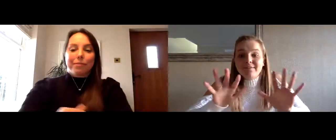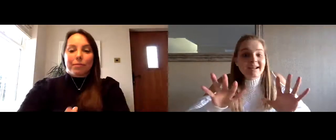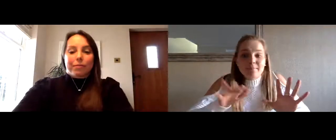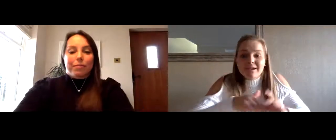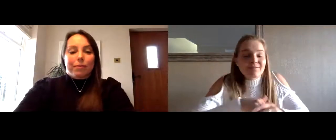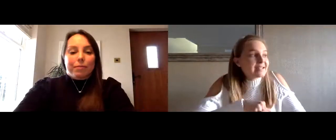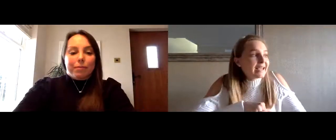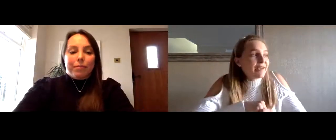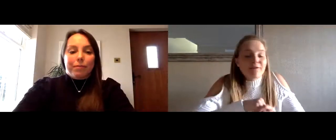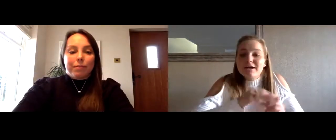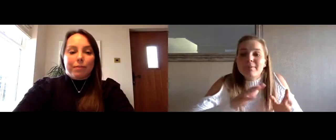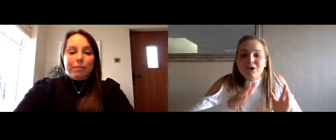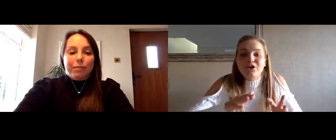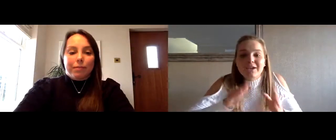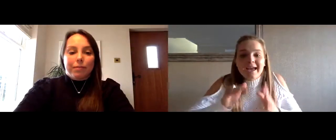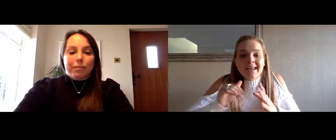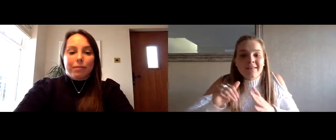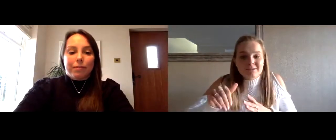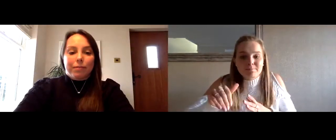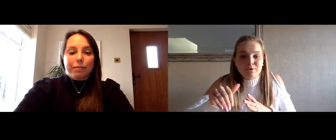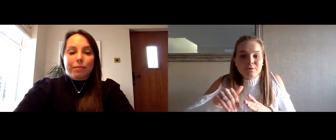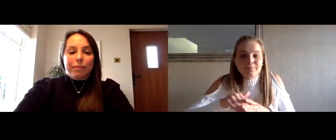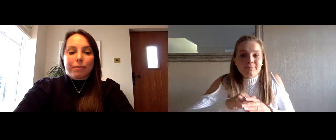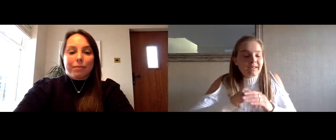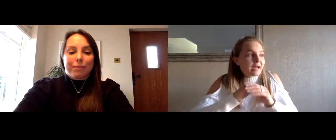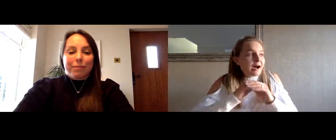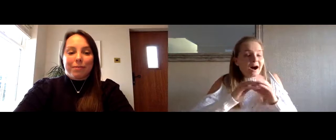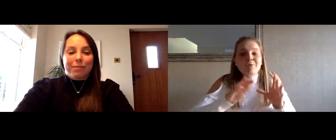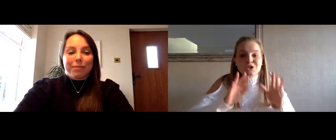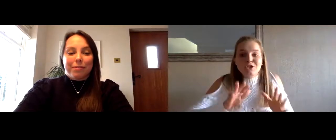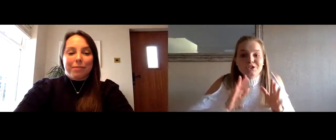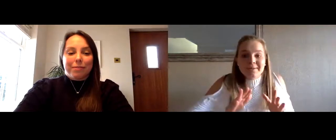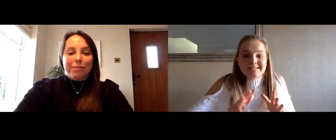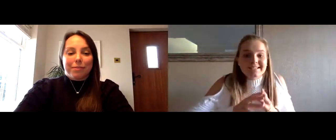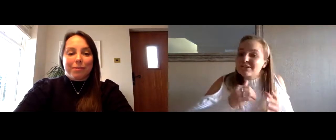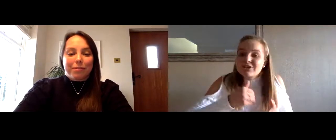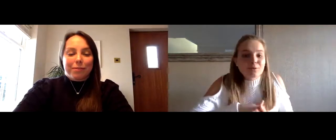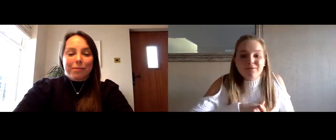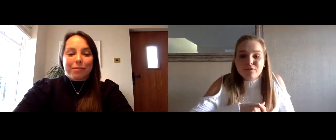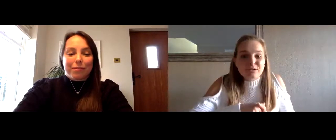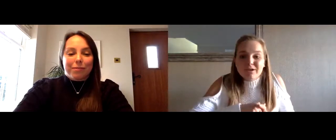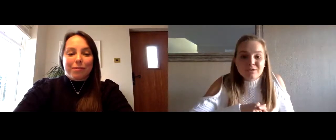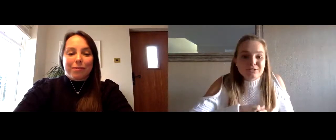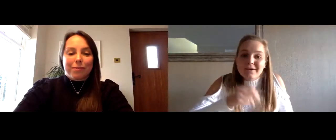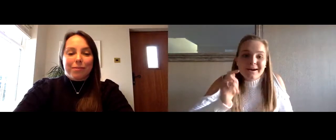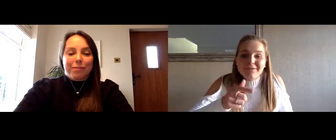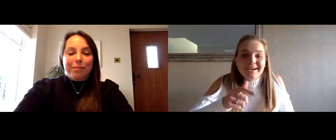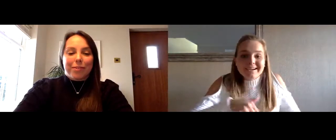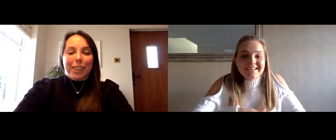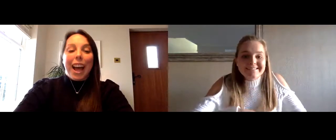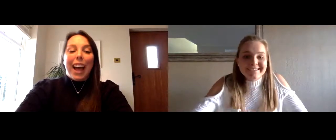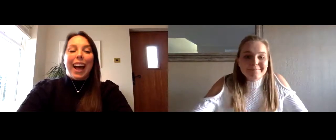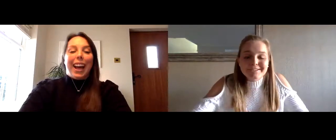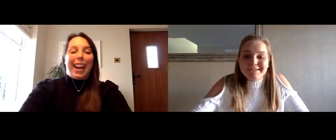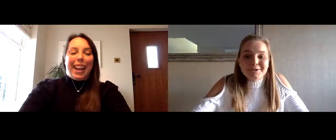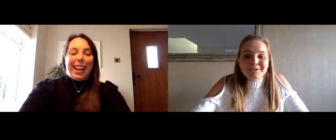i've said it previously if i could be good at any other sport i would choose gymnastics i struggle with a forward role so i feel